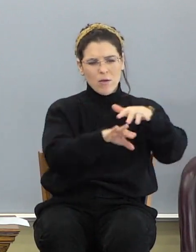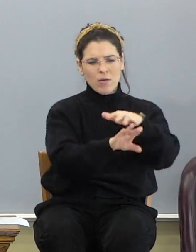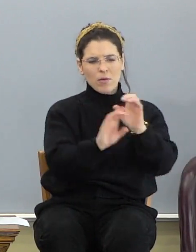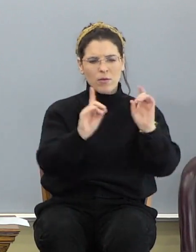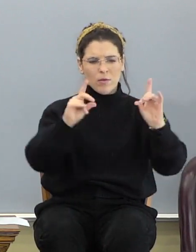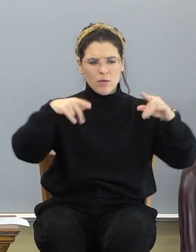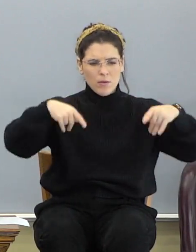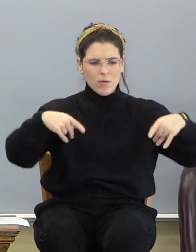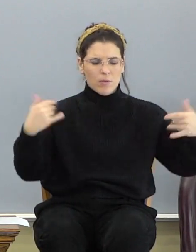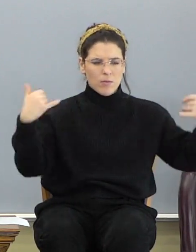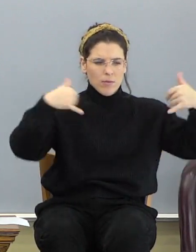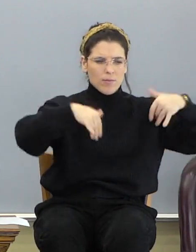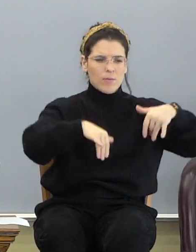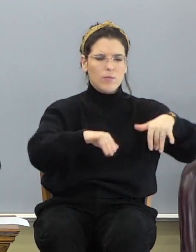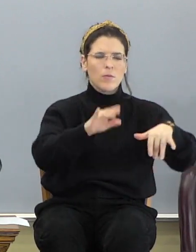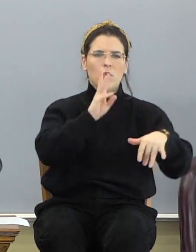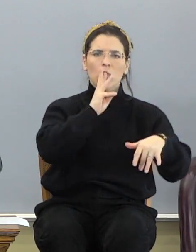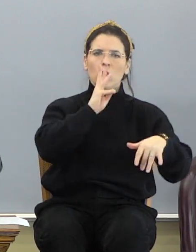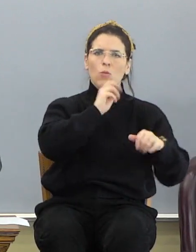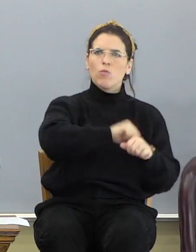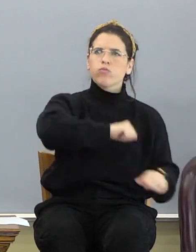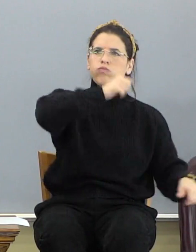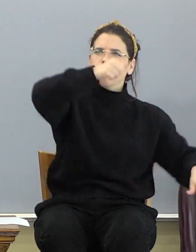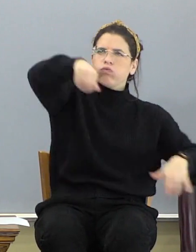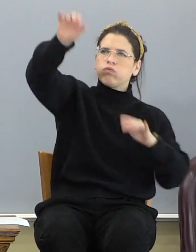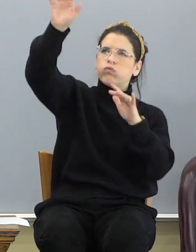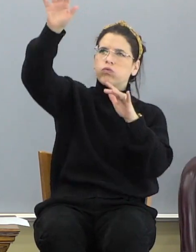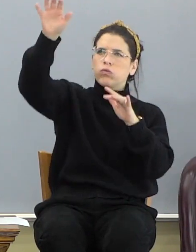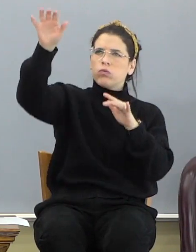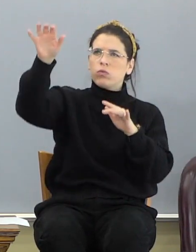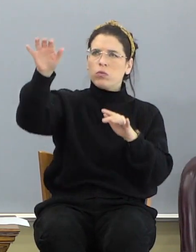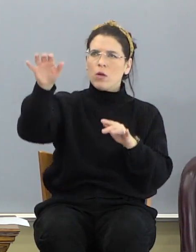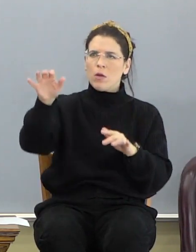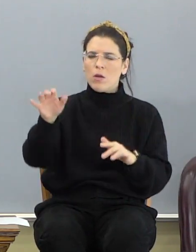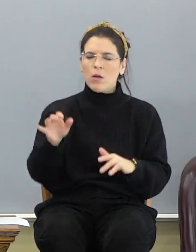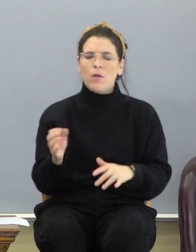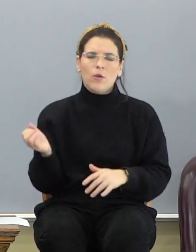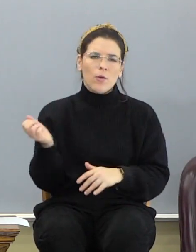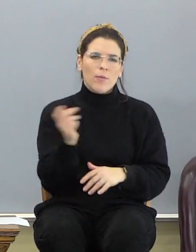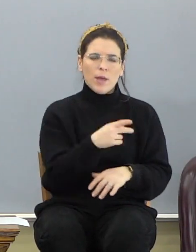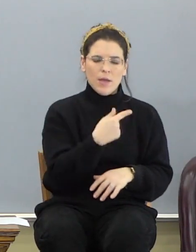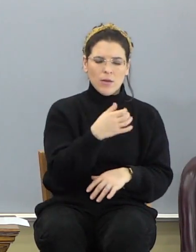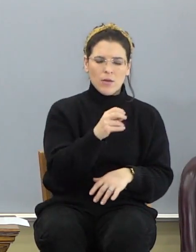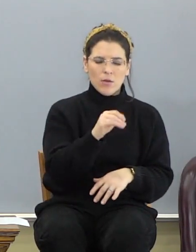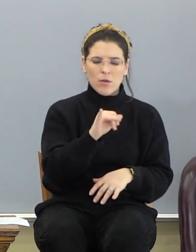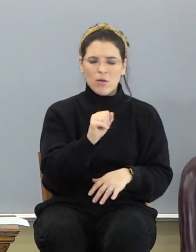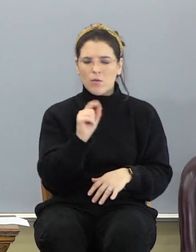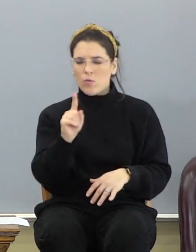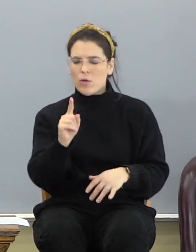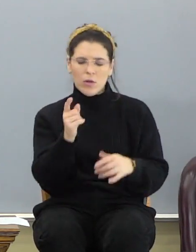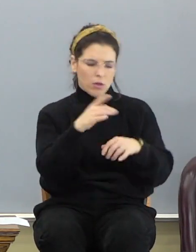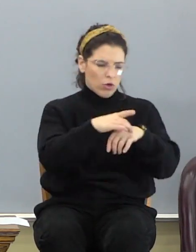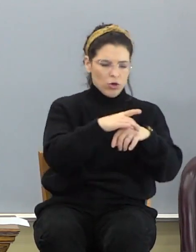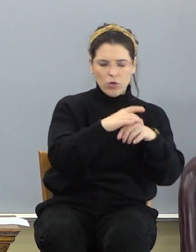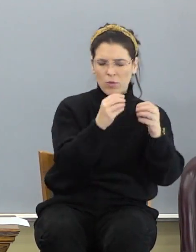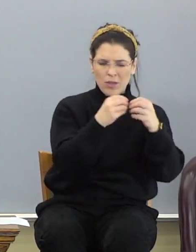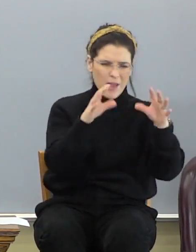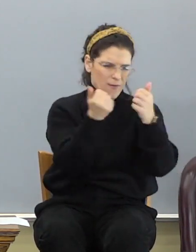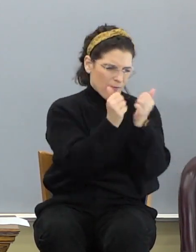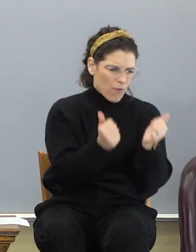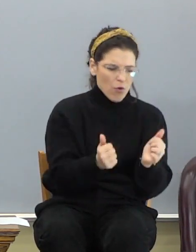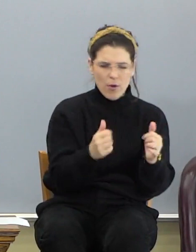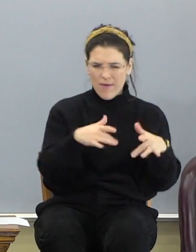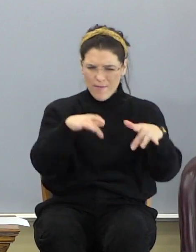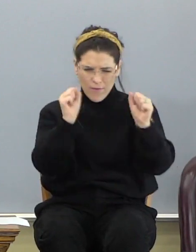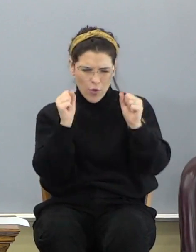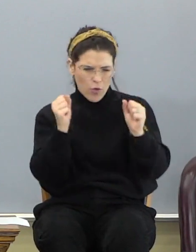and the waters stood above the mountains. You go back to Genesis 1, the earth is without form and void, and dark is upon the face of the